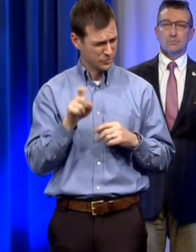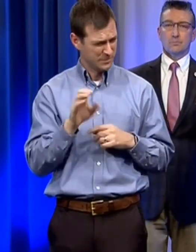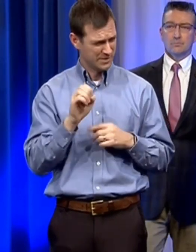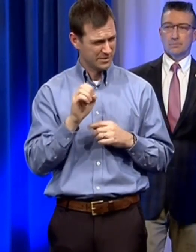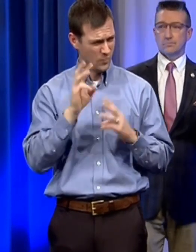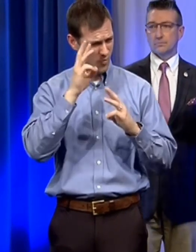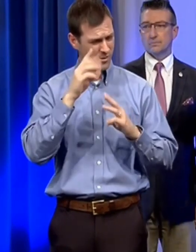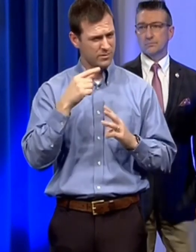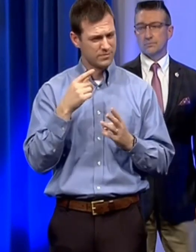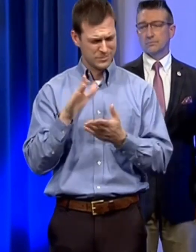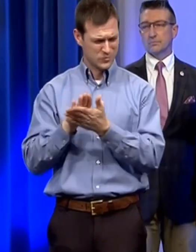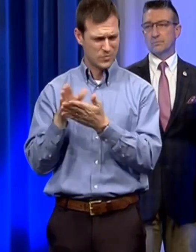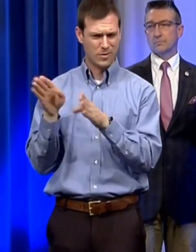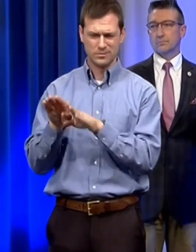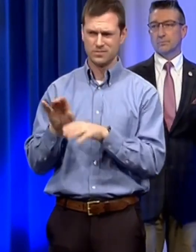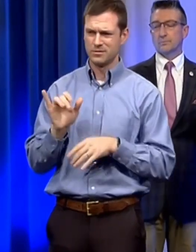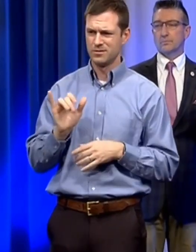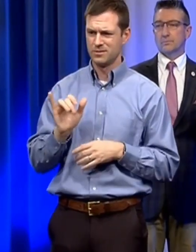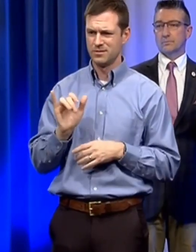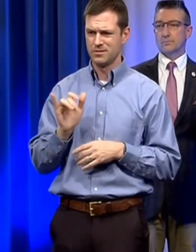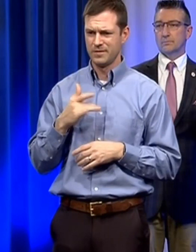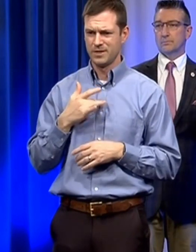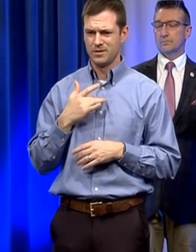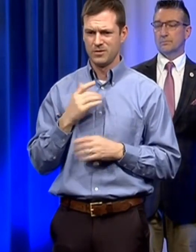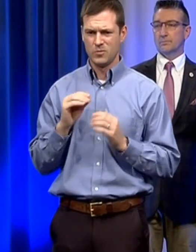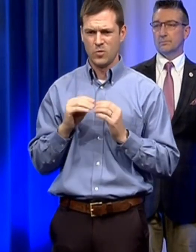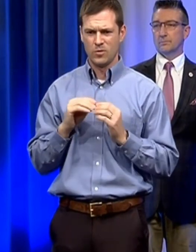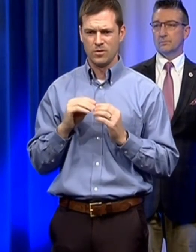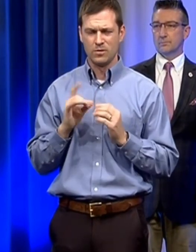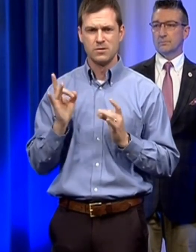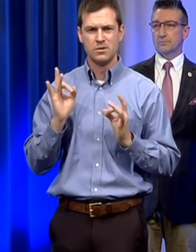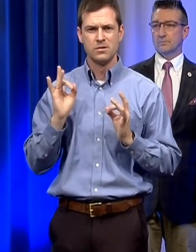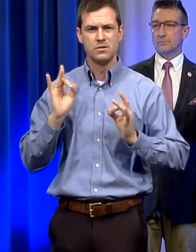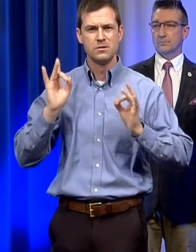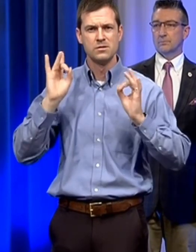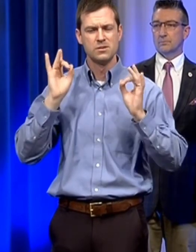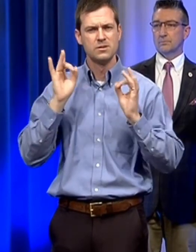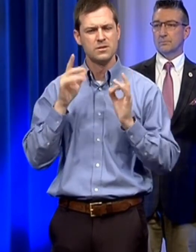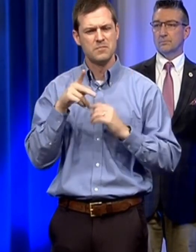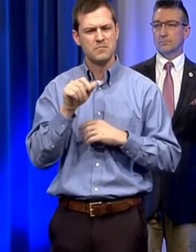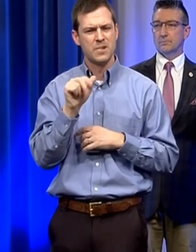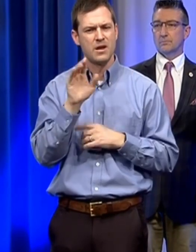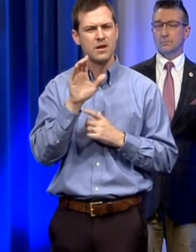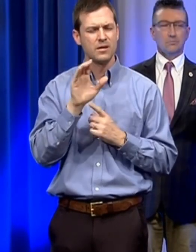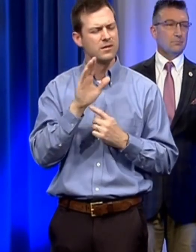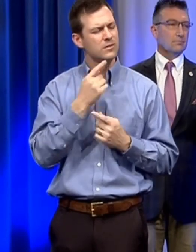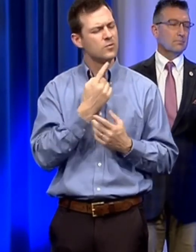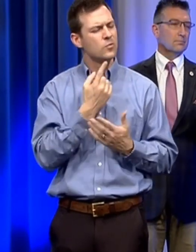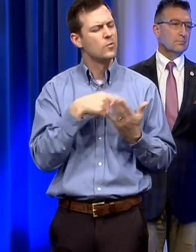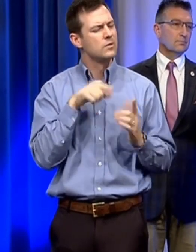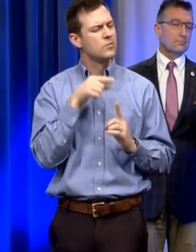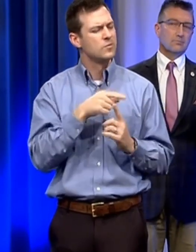concerned i mean we're closing down schools and that automatically puts an element of panic into the room i mean what's your message